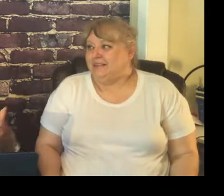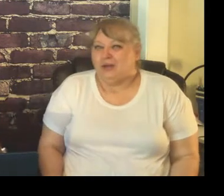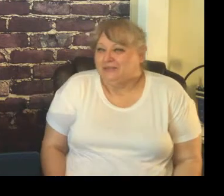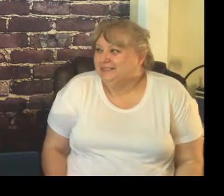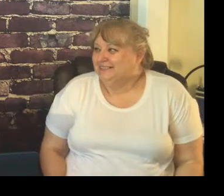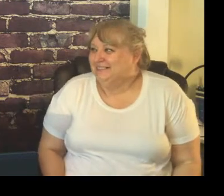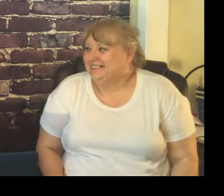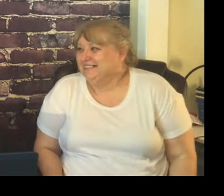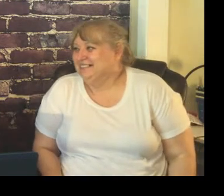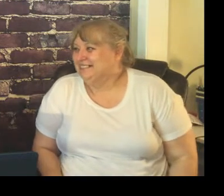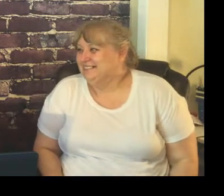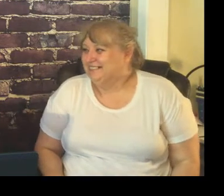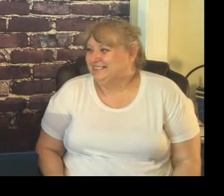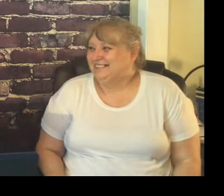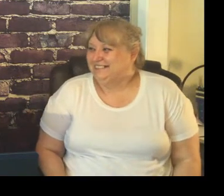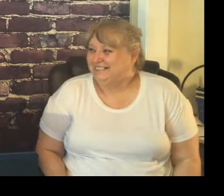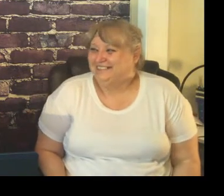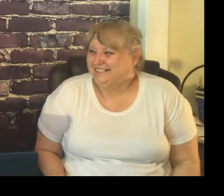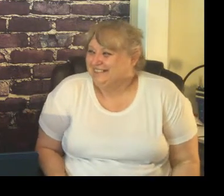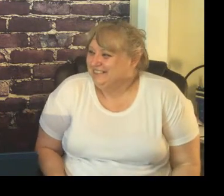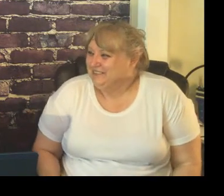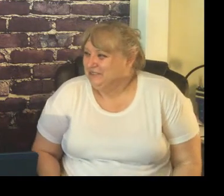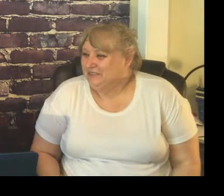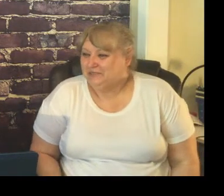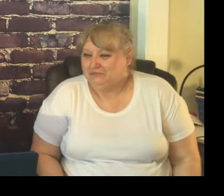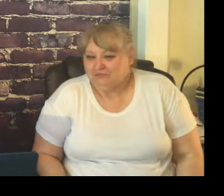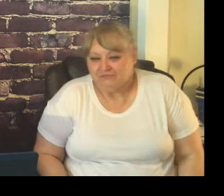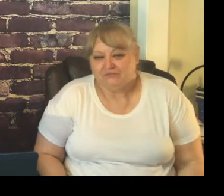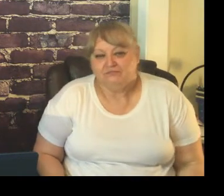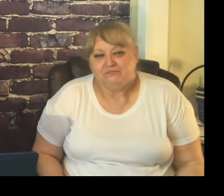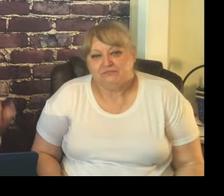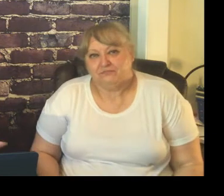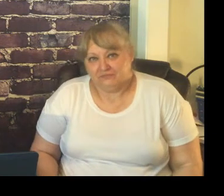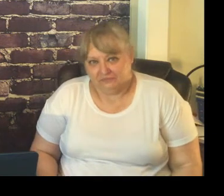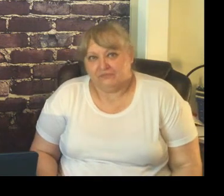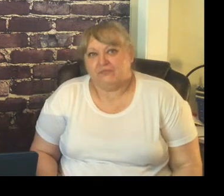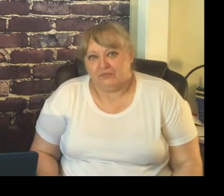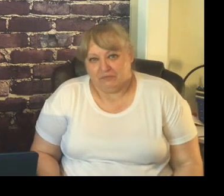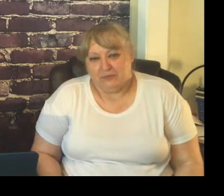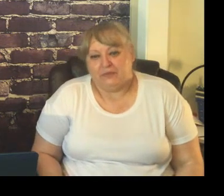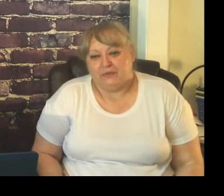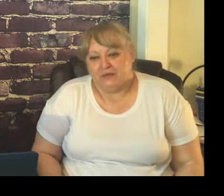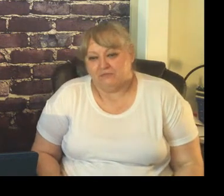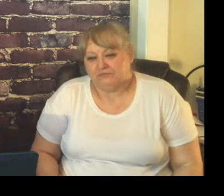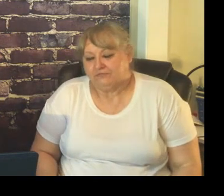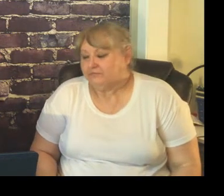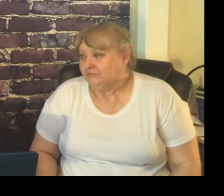I mean there's a little bit to that but you can't blame everything on that so highly